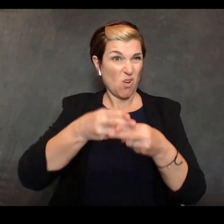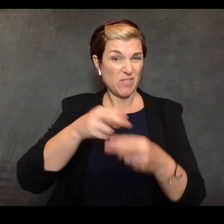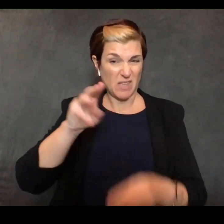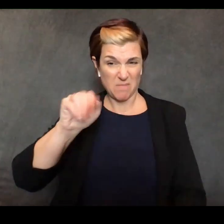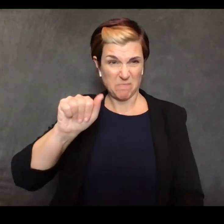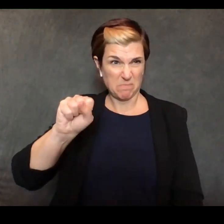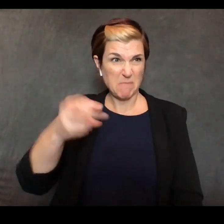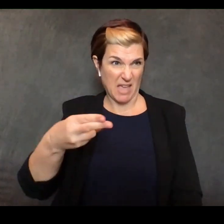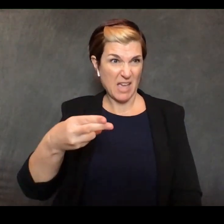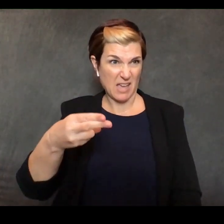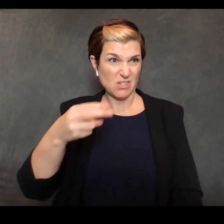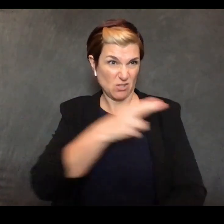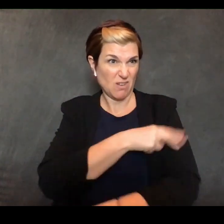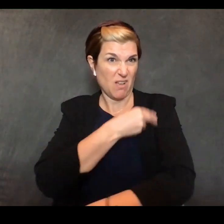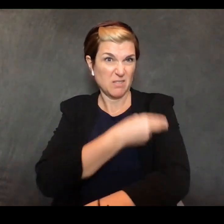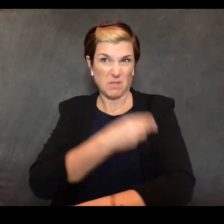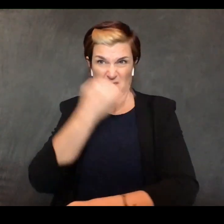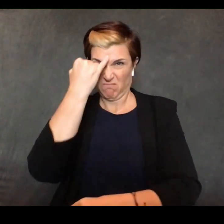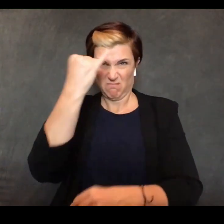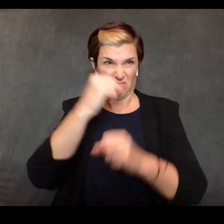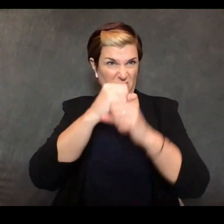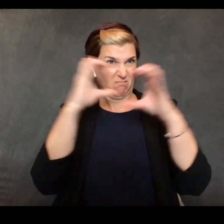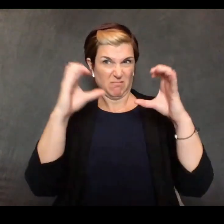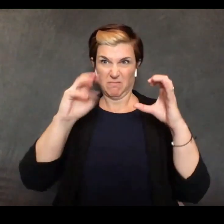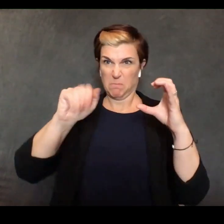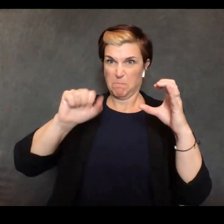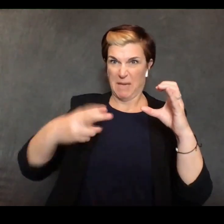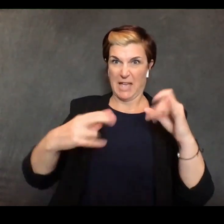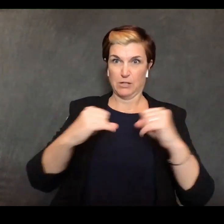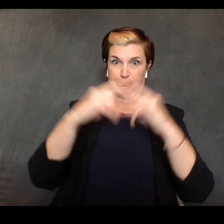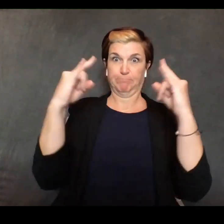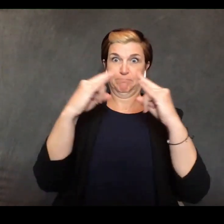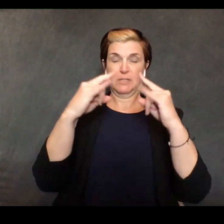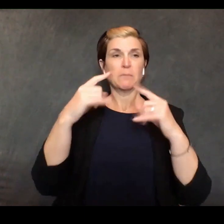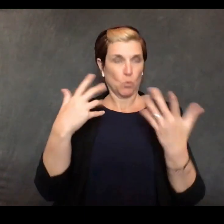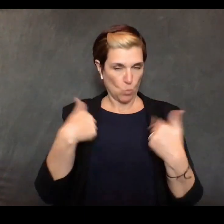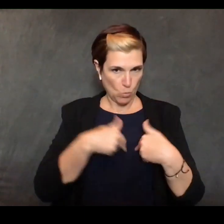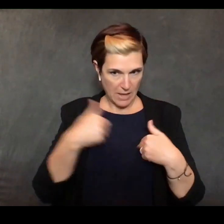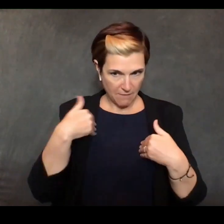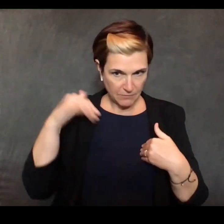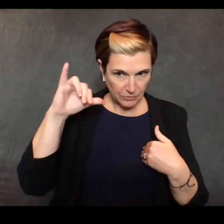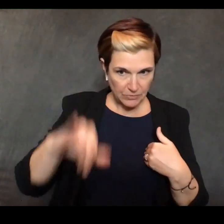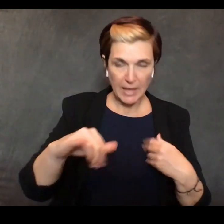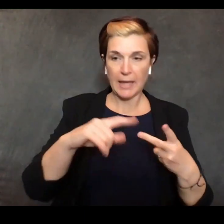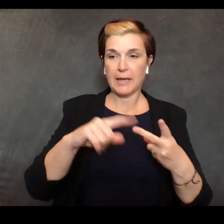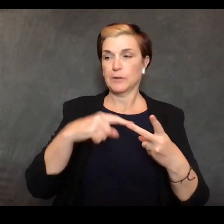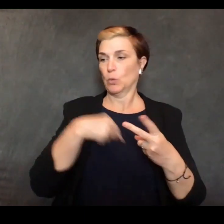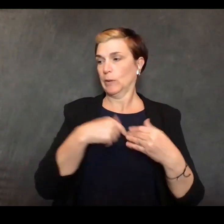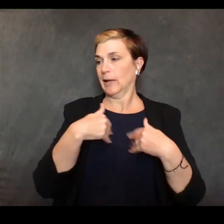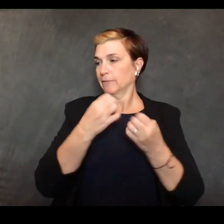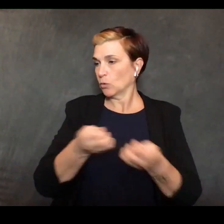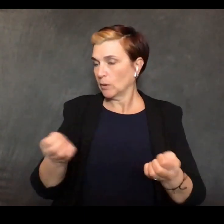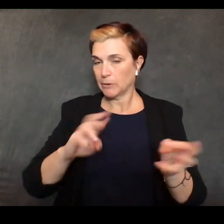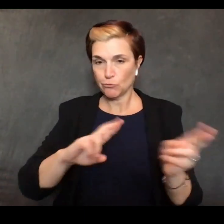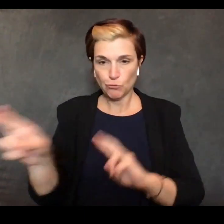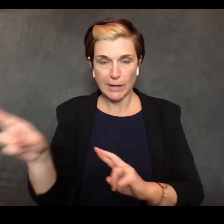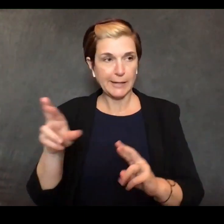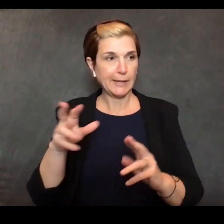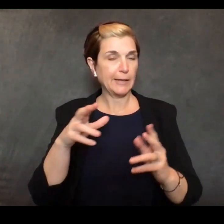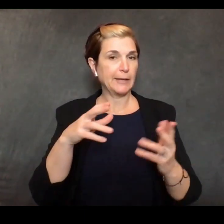quickly uh... there uh... we have them we have all of this equipment in stock and we're looking at different sites in a